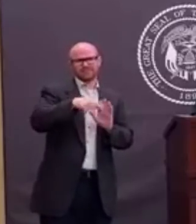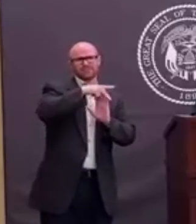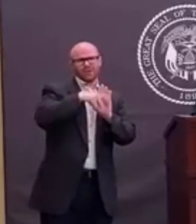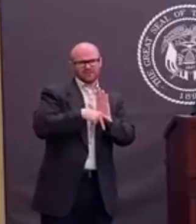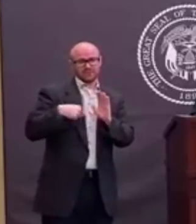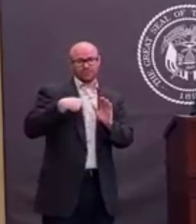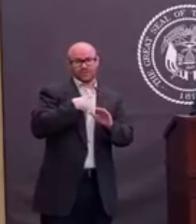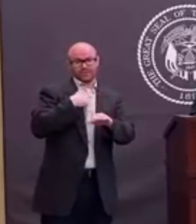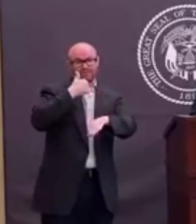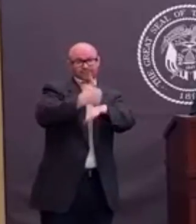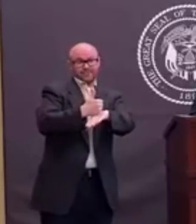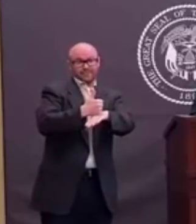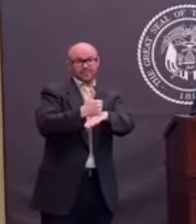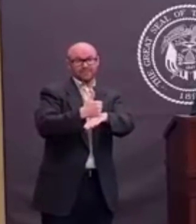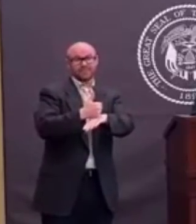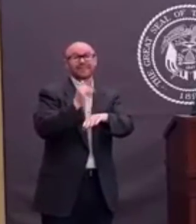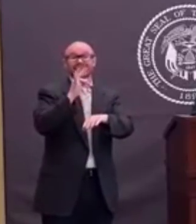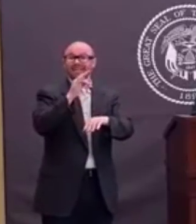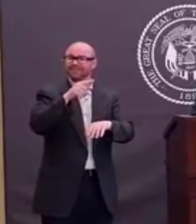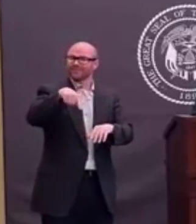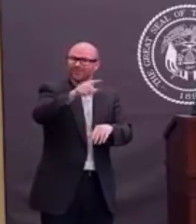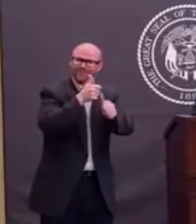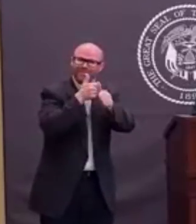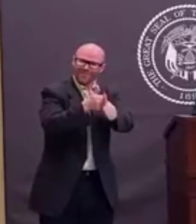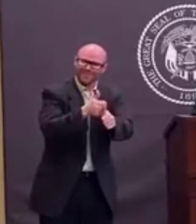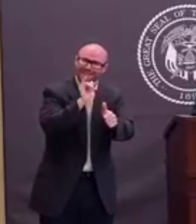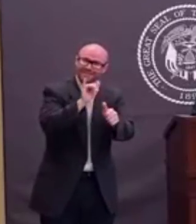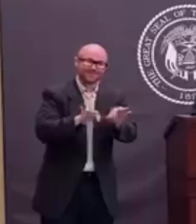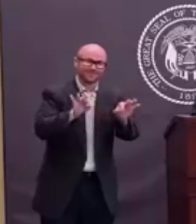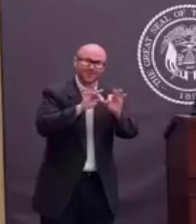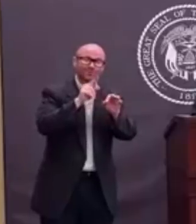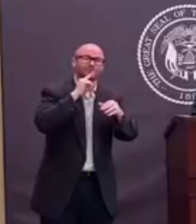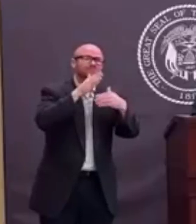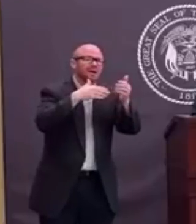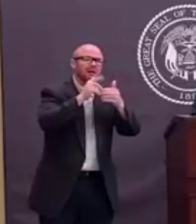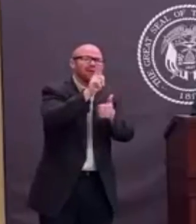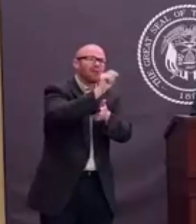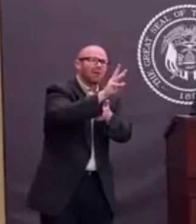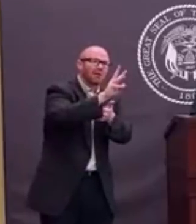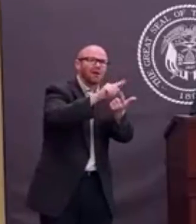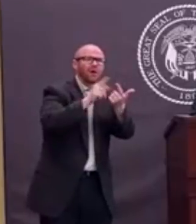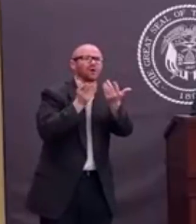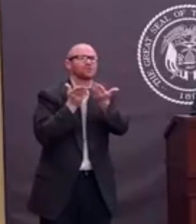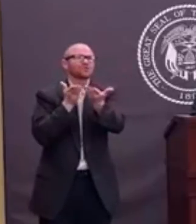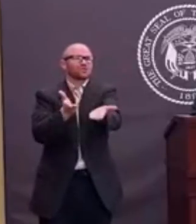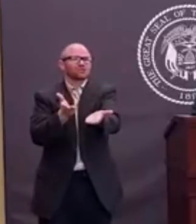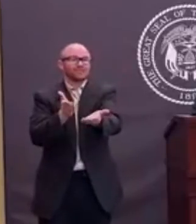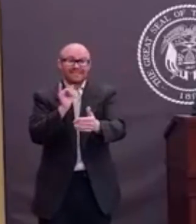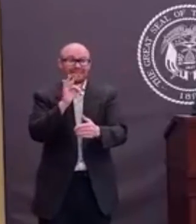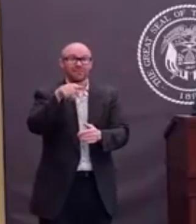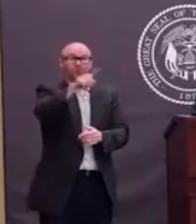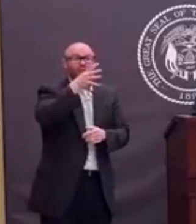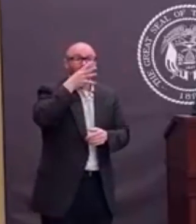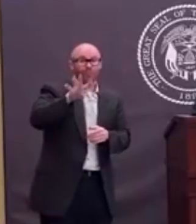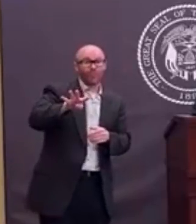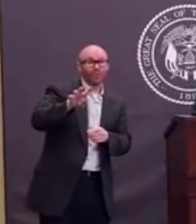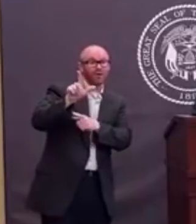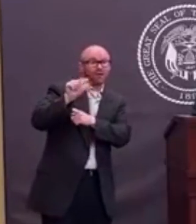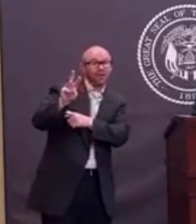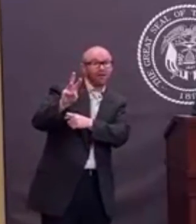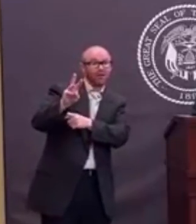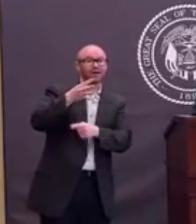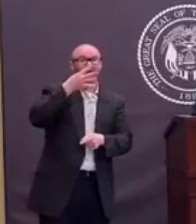we have in place, if everybody will participate in them, doesn't matter whether it's a law or just a suggestion, if people don't, if they ignore the law,